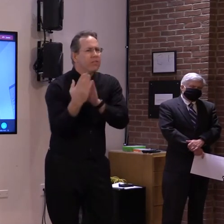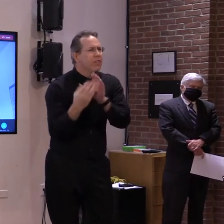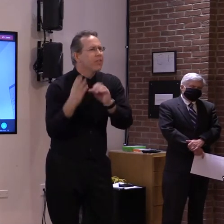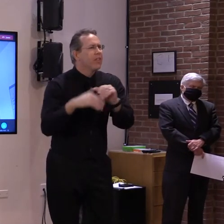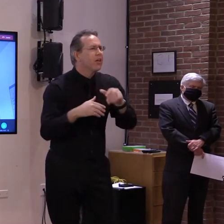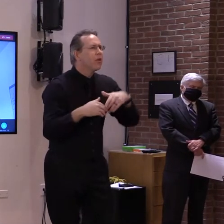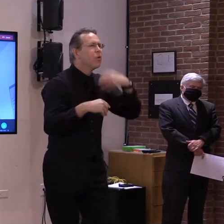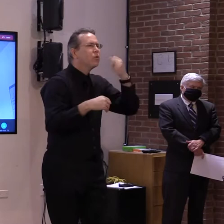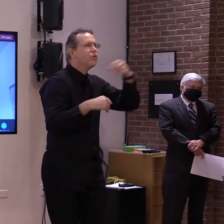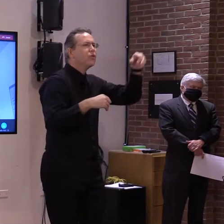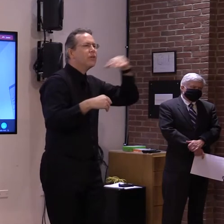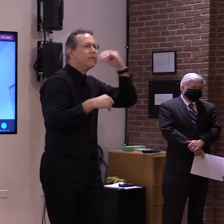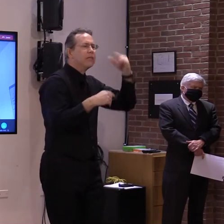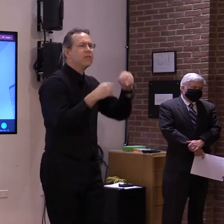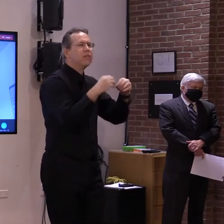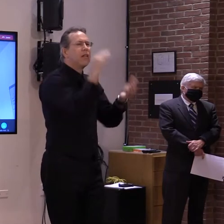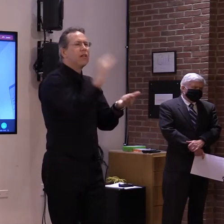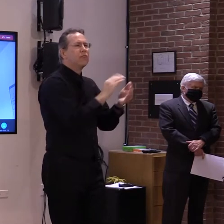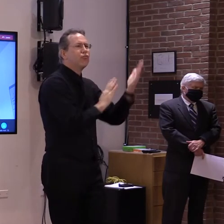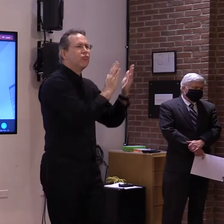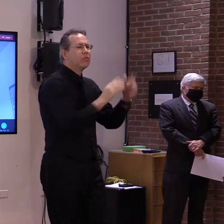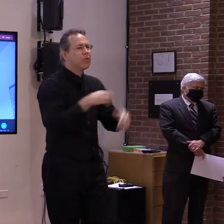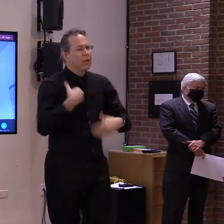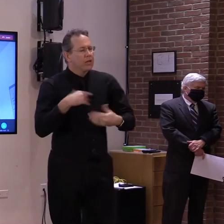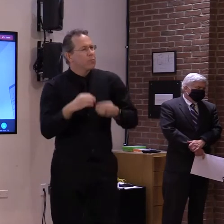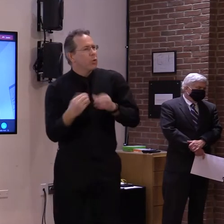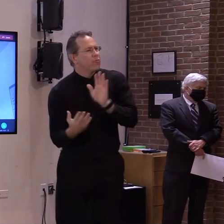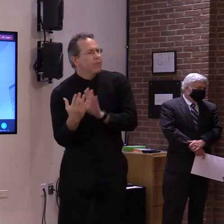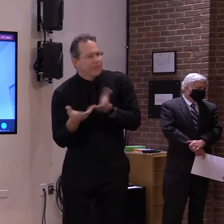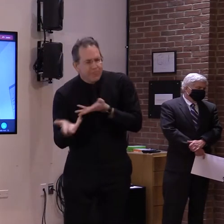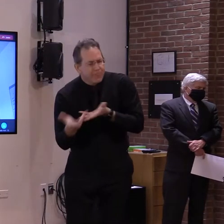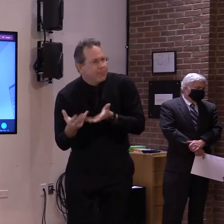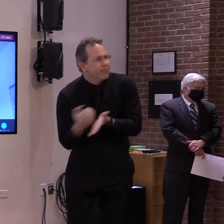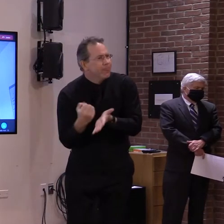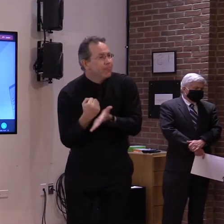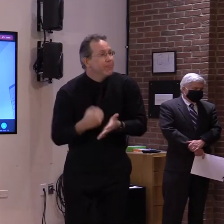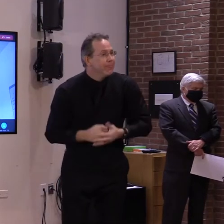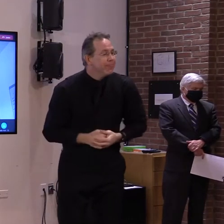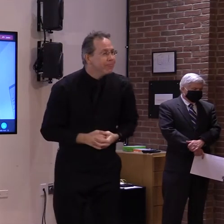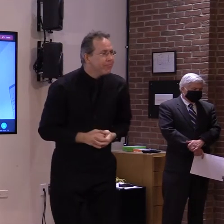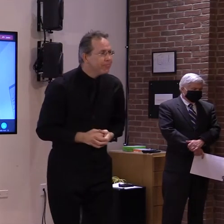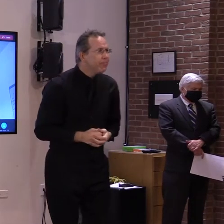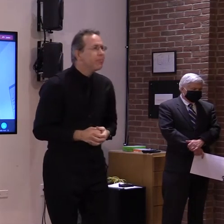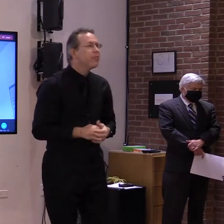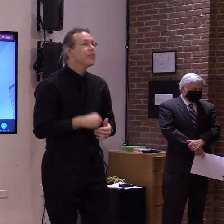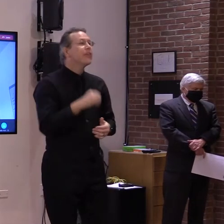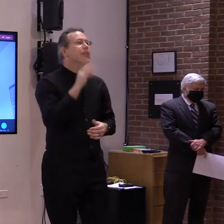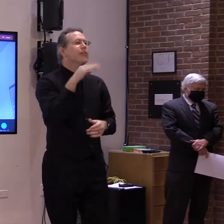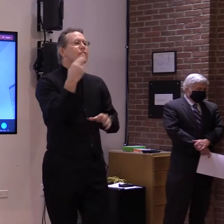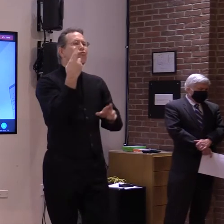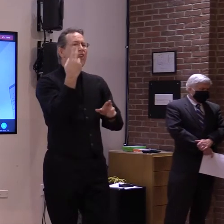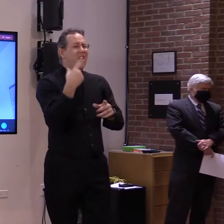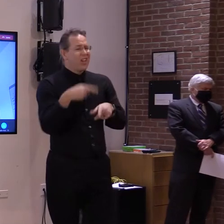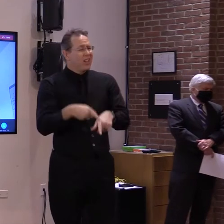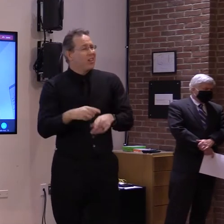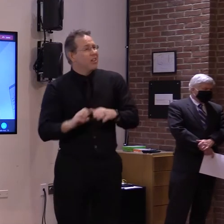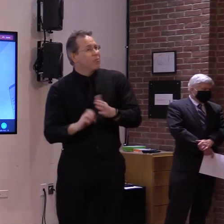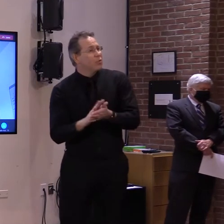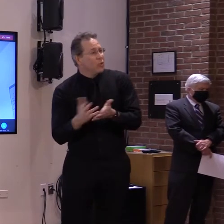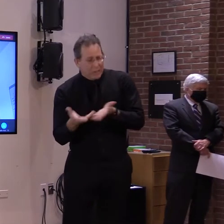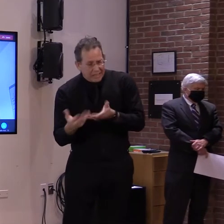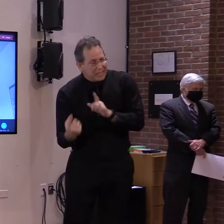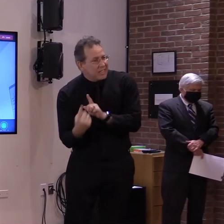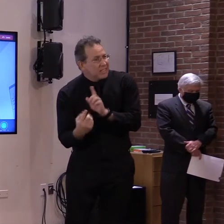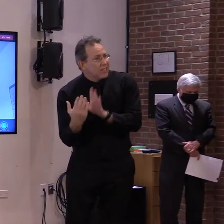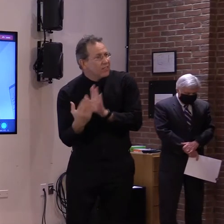requirements probably account for some of these differences. High schools, for example, not only have more students than